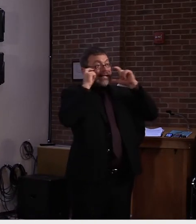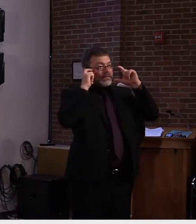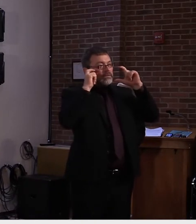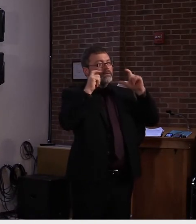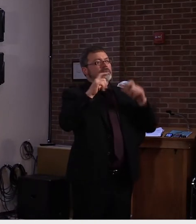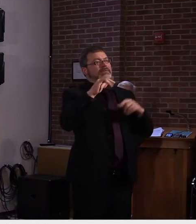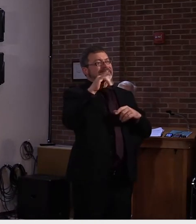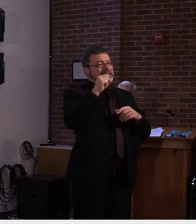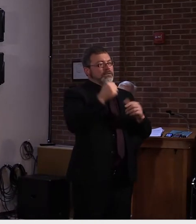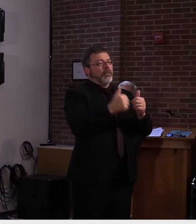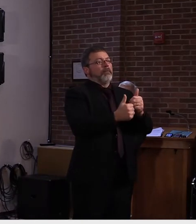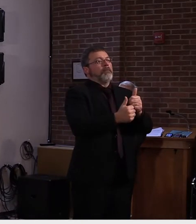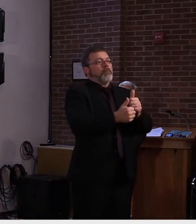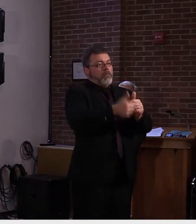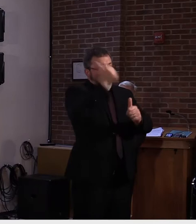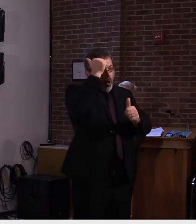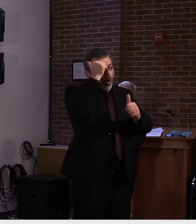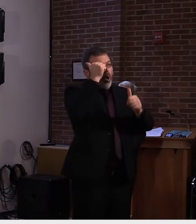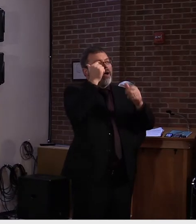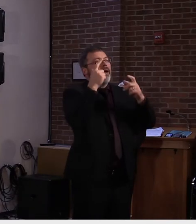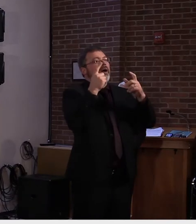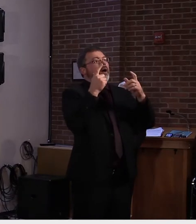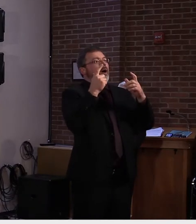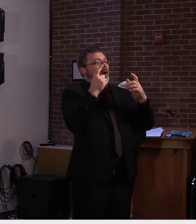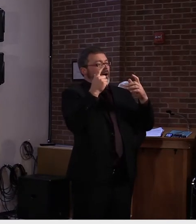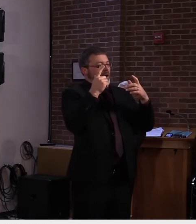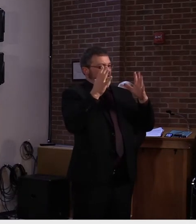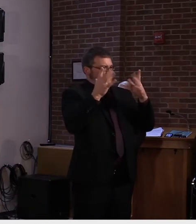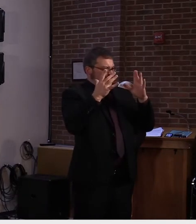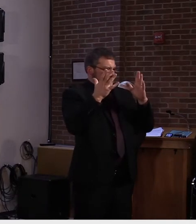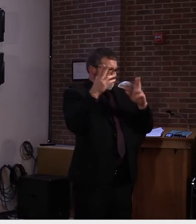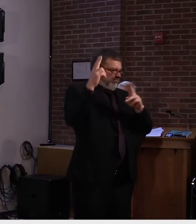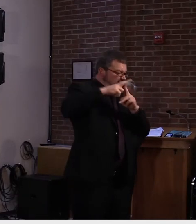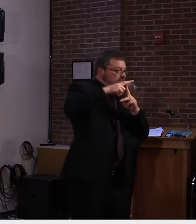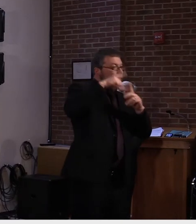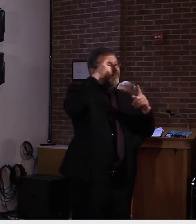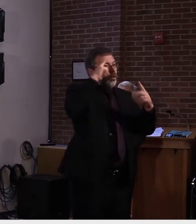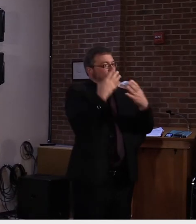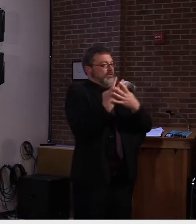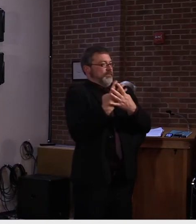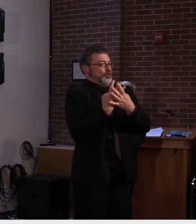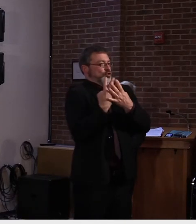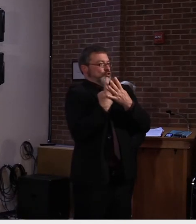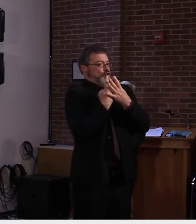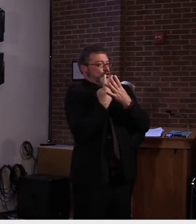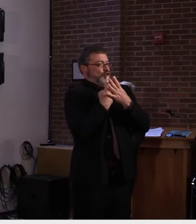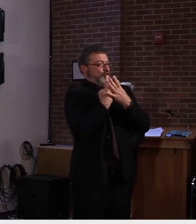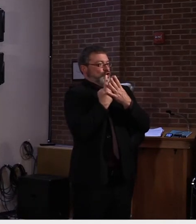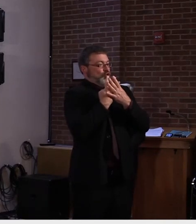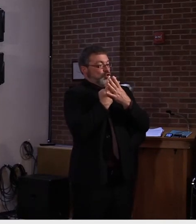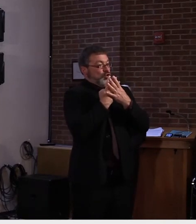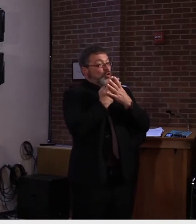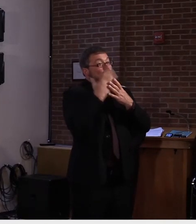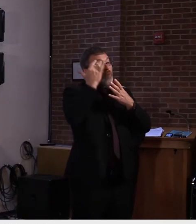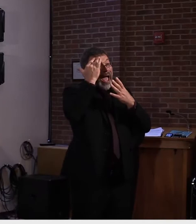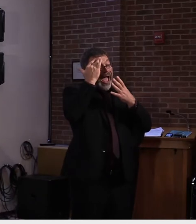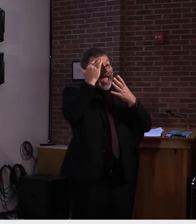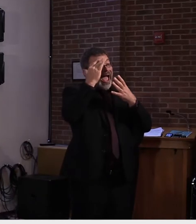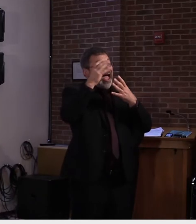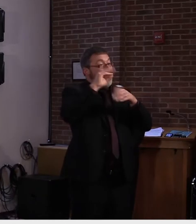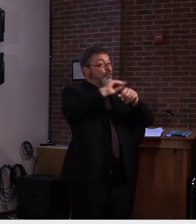in the area of filtration, so when you look at particle sizes that are very small numbers of